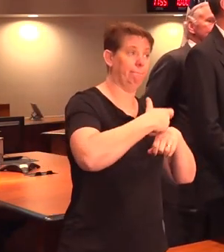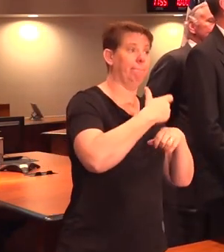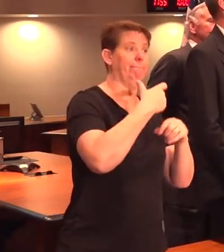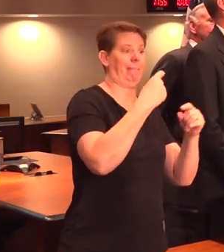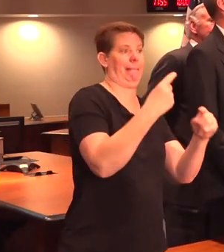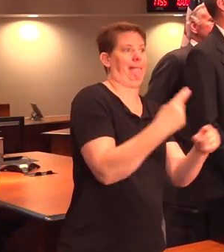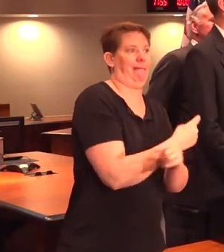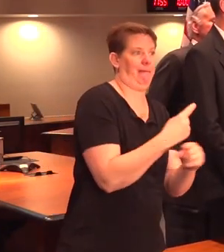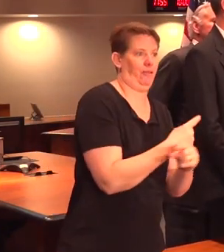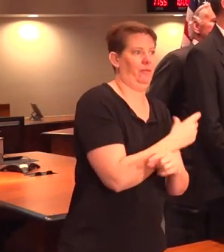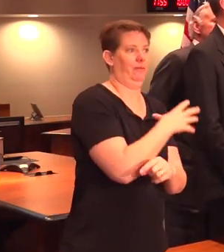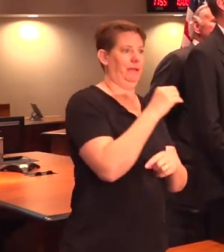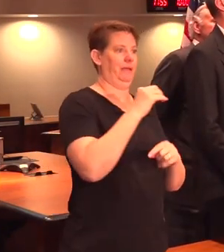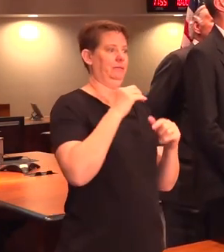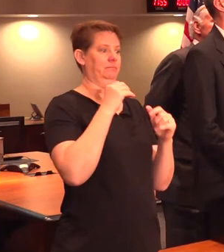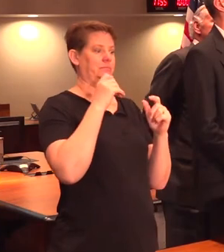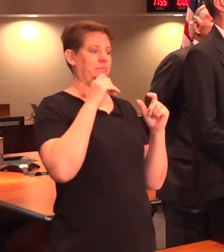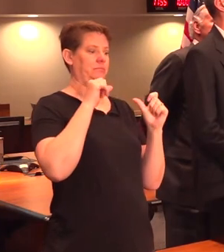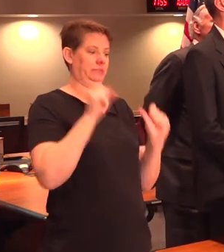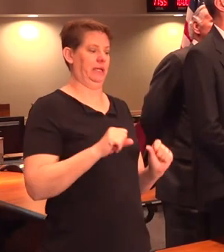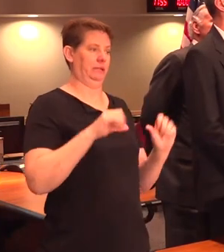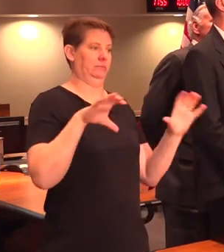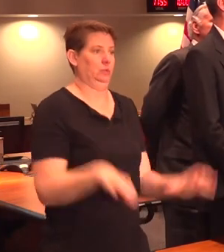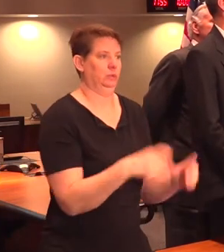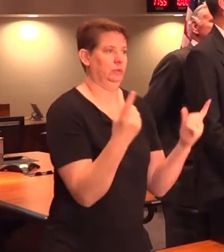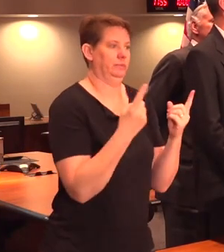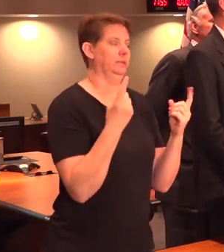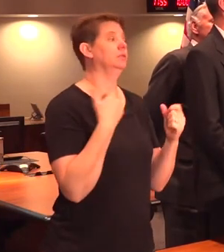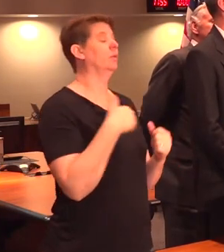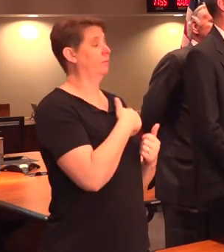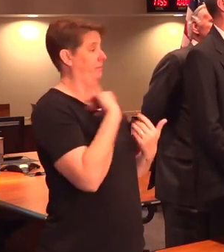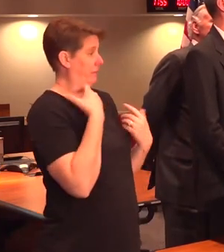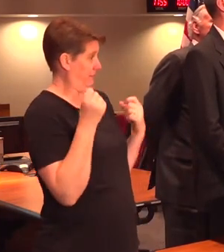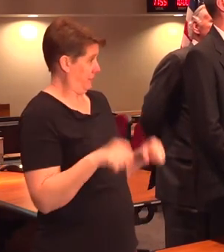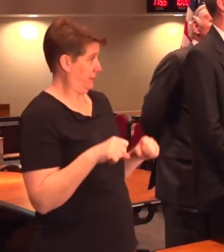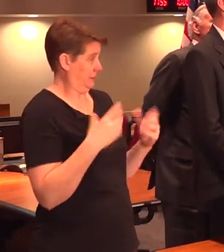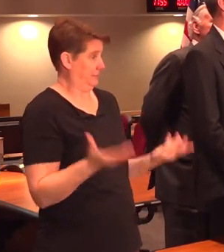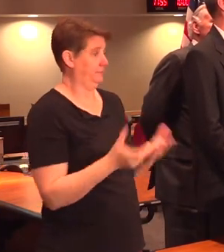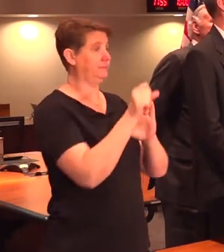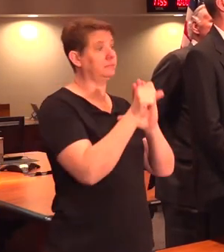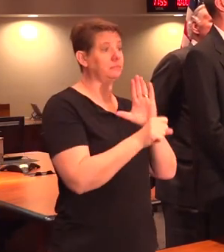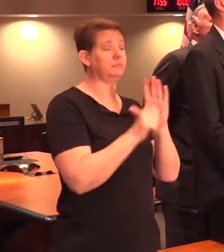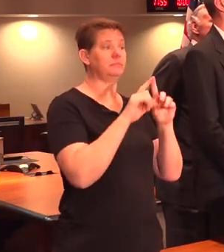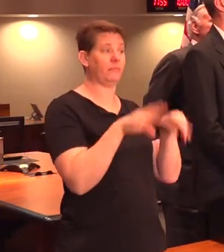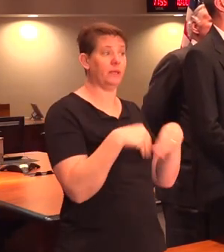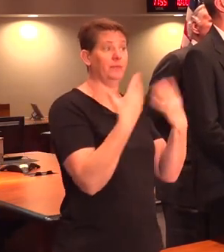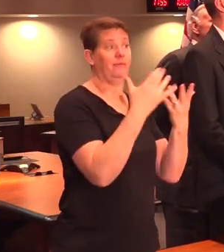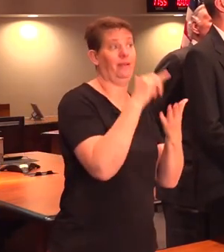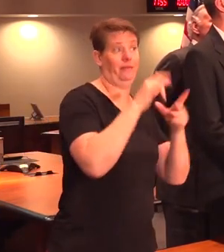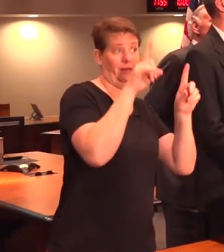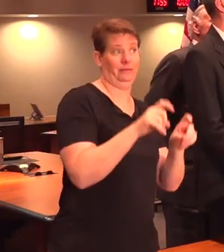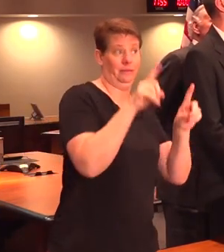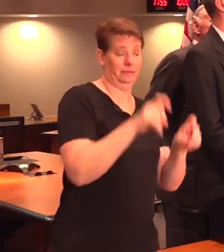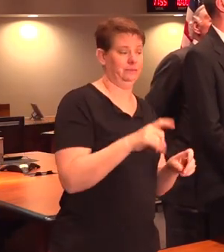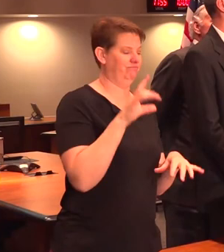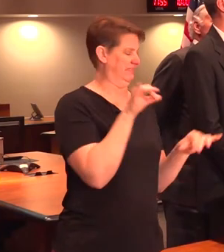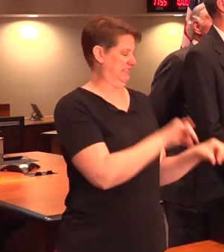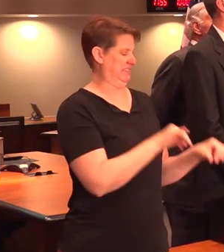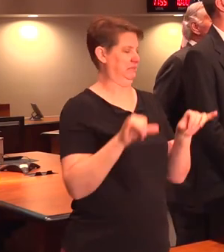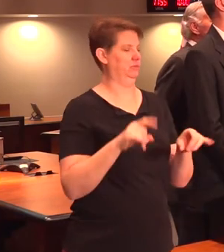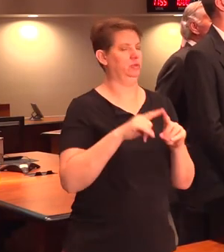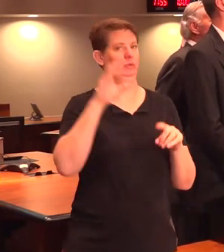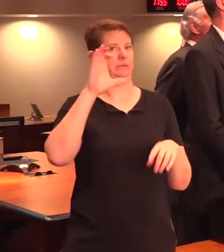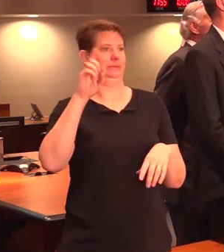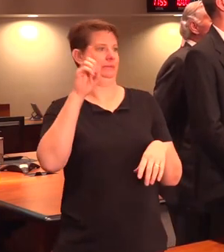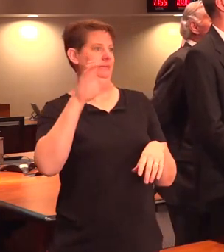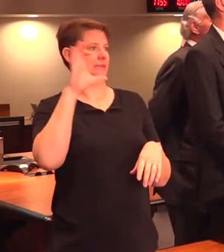accurate, and actionable. So we do have the ability in the state to provide that testing. It's similar to the CDC.